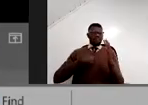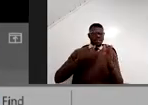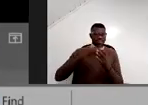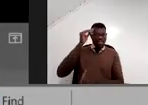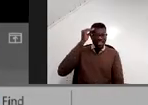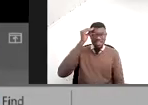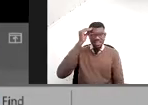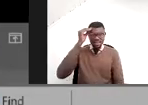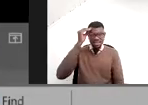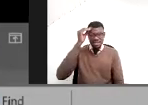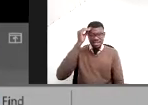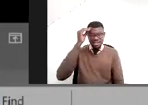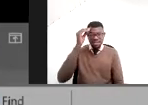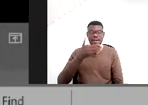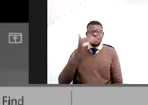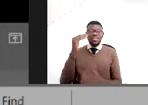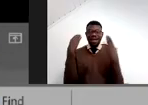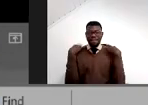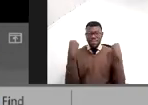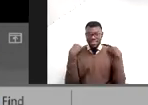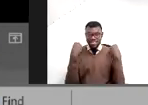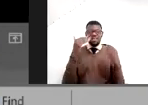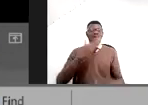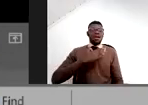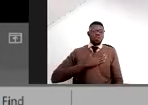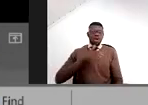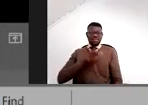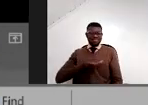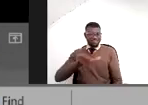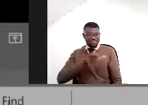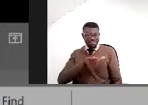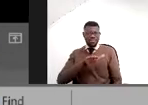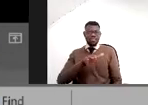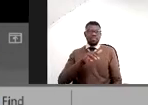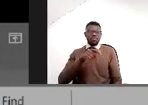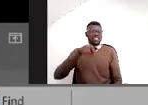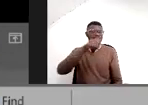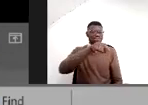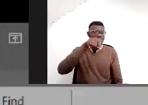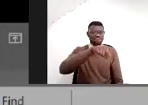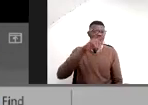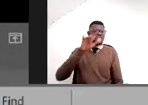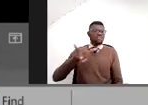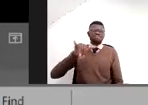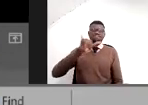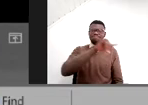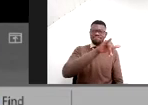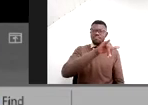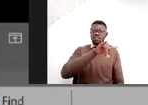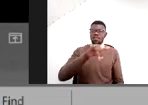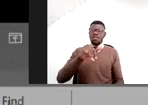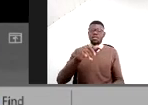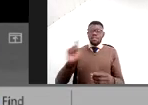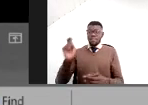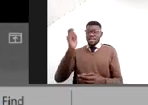best practice, possibly from our side, we are paying for the air freight for all the cut flowers we buy in Kenya.